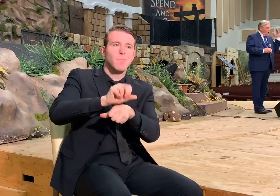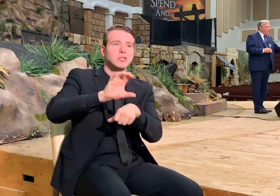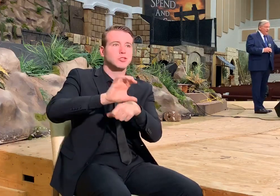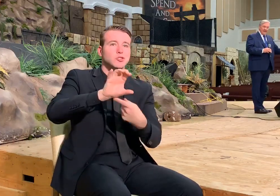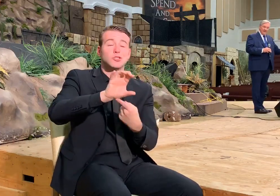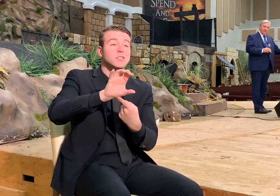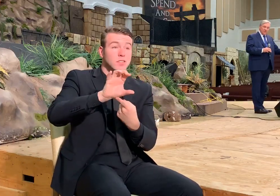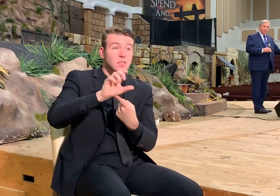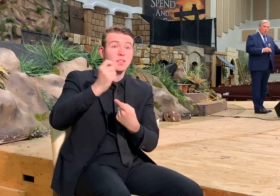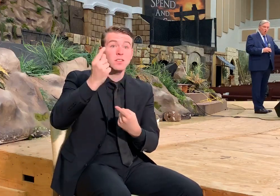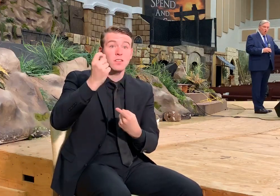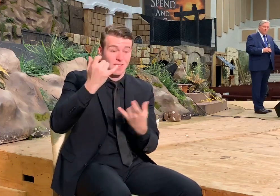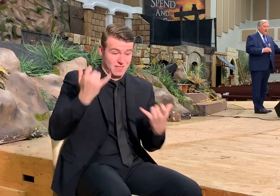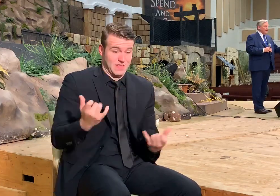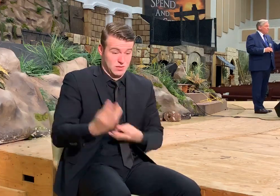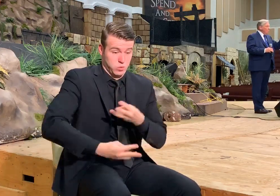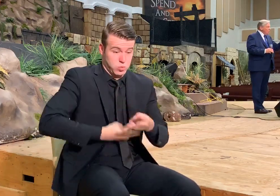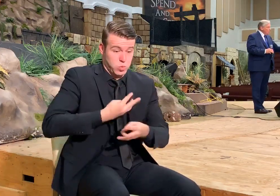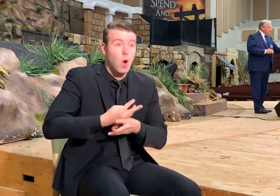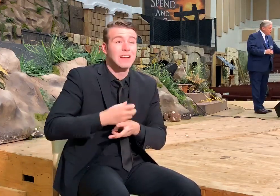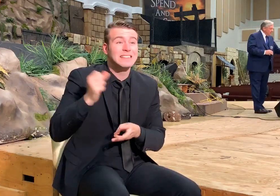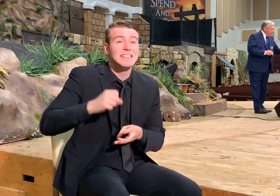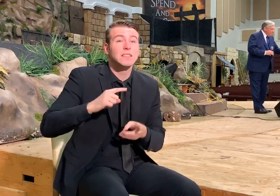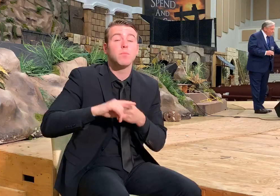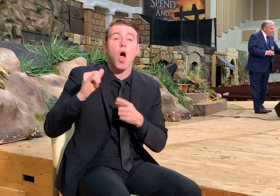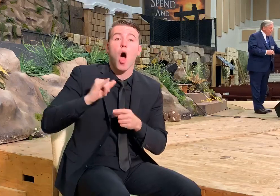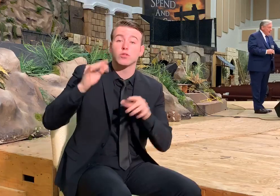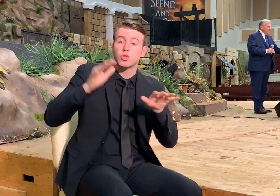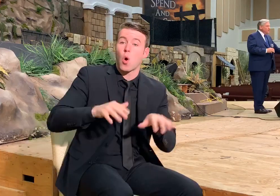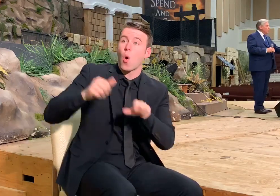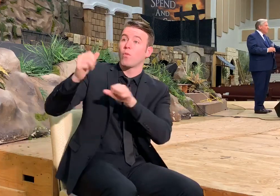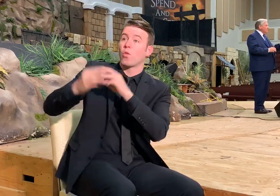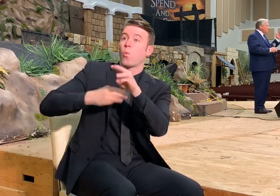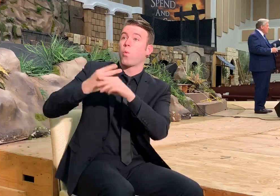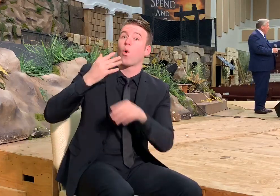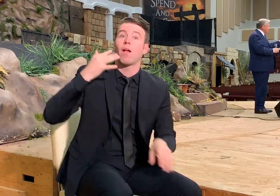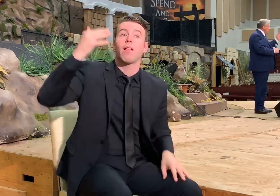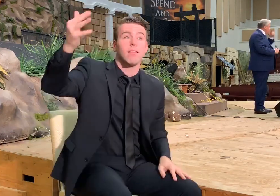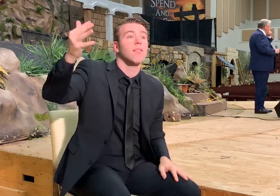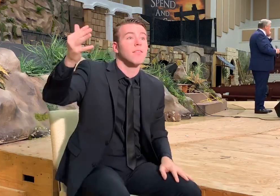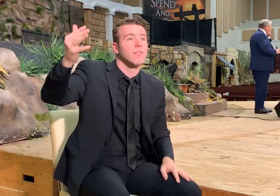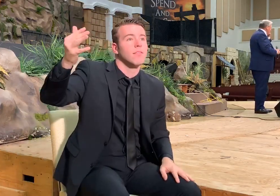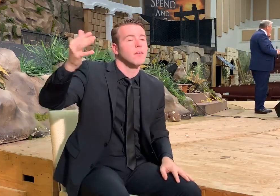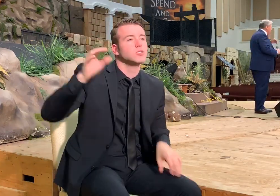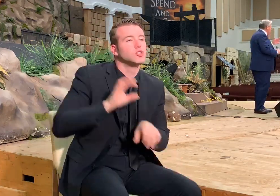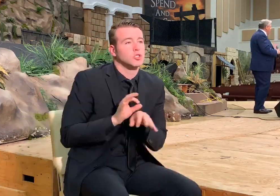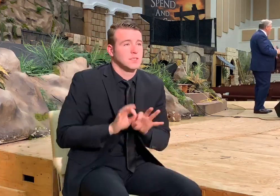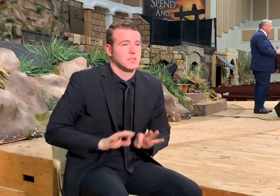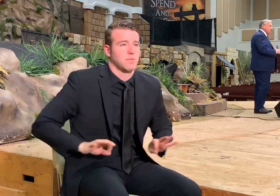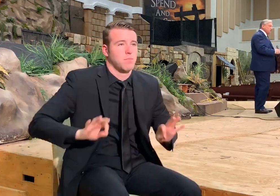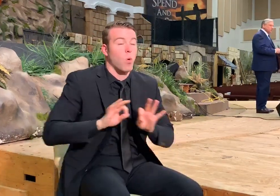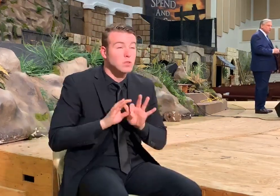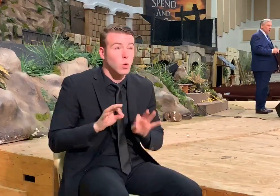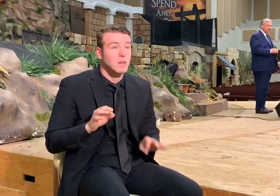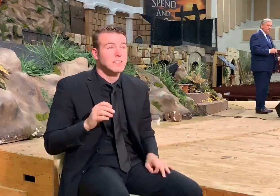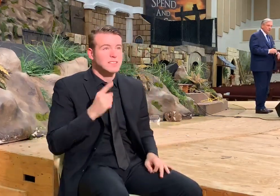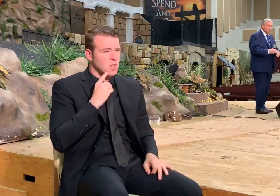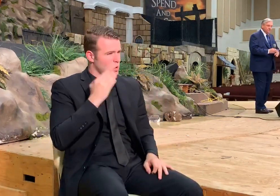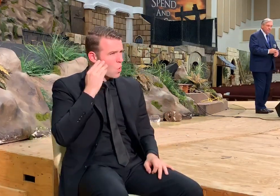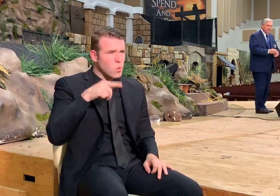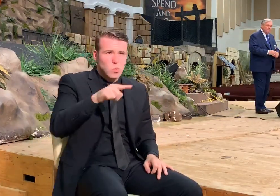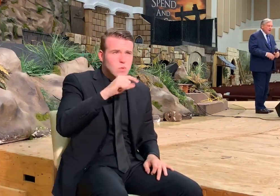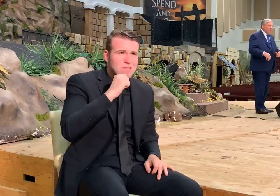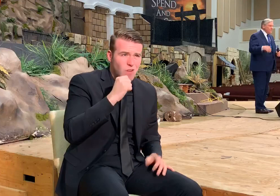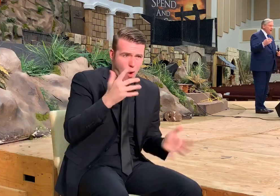Not only in this world, but in the world to come. And so in this context he says, what? Know ye not that ye shall judge